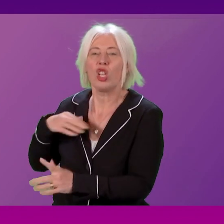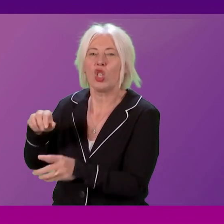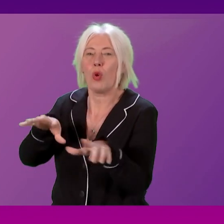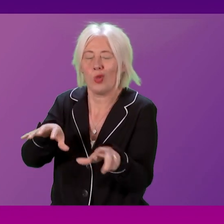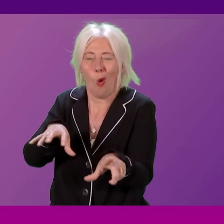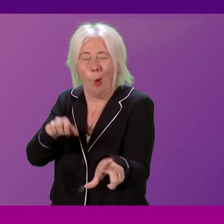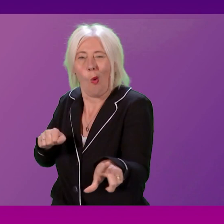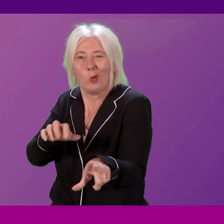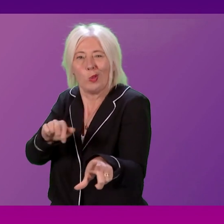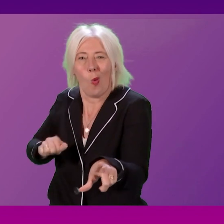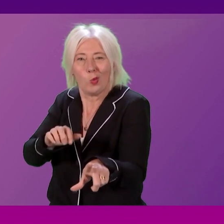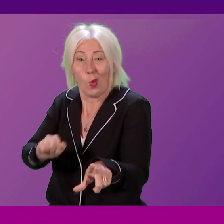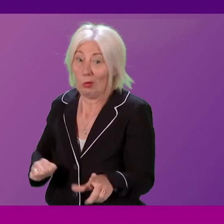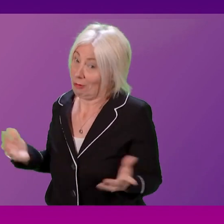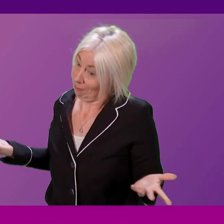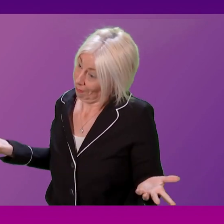us back, Presiding Officer.